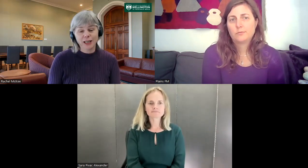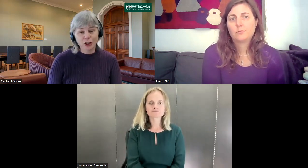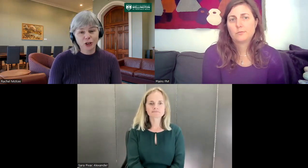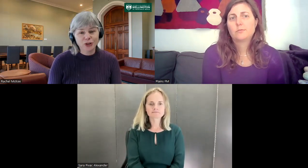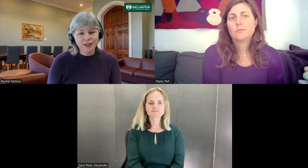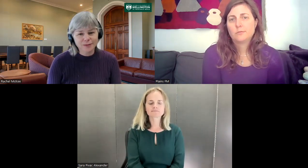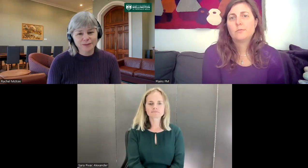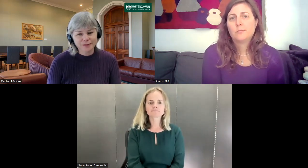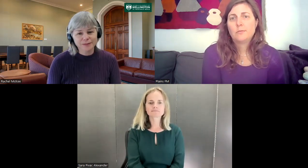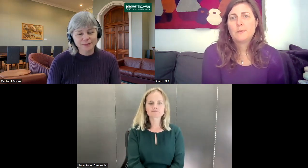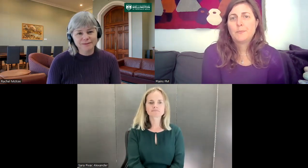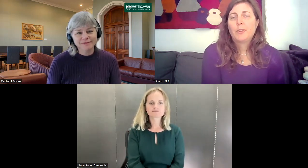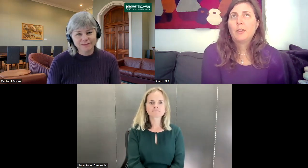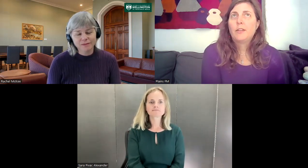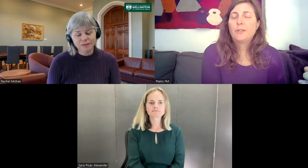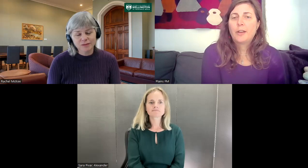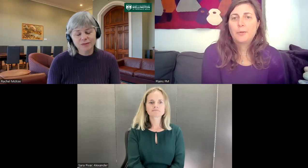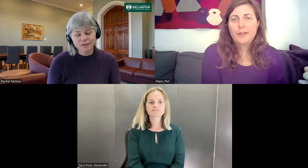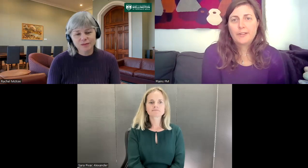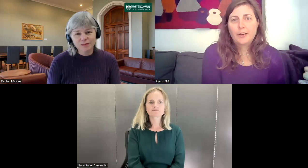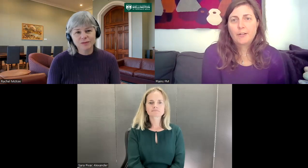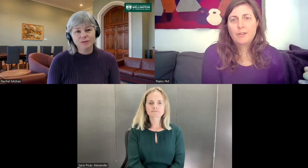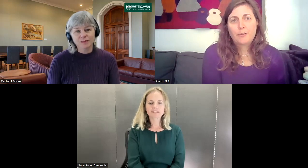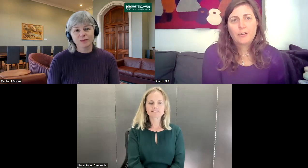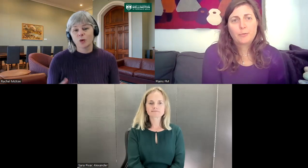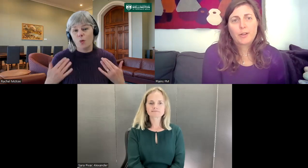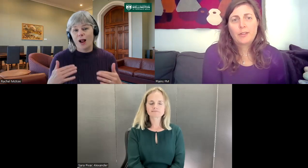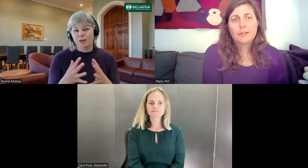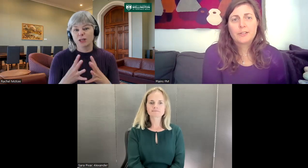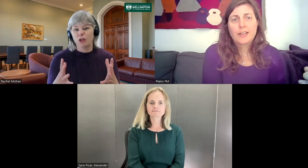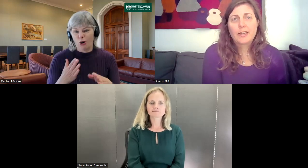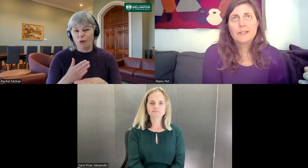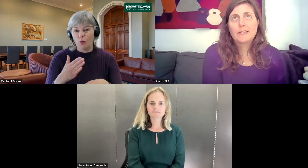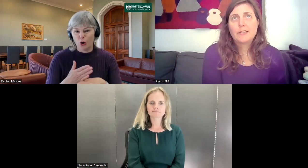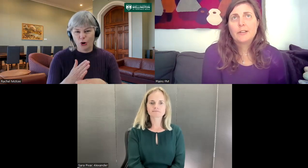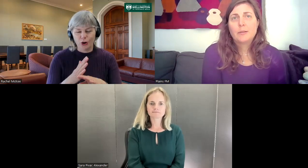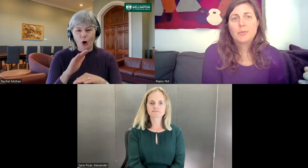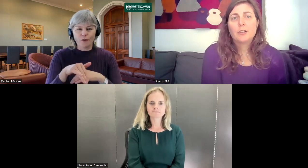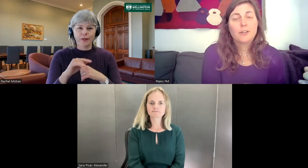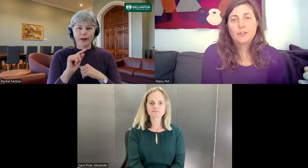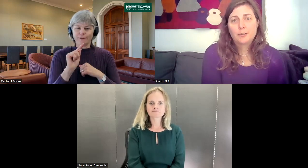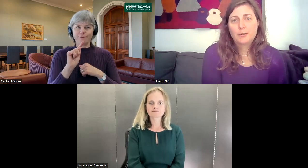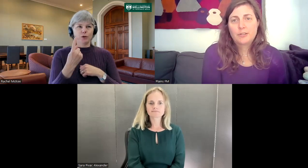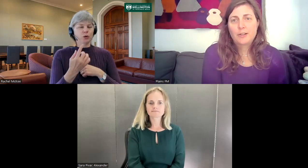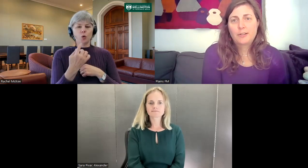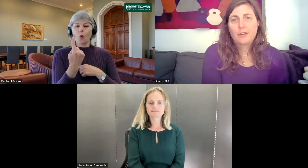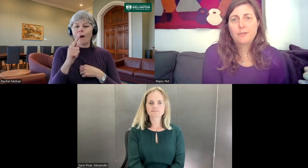included. There's all that work, isn't there, around the first 1000 days, being critical to a child's life.